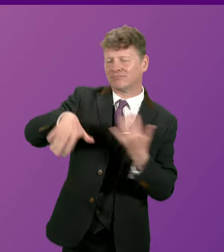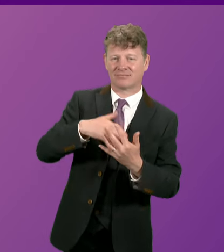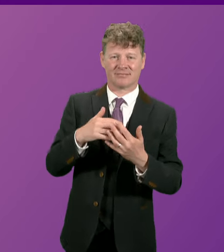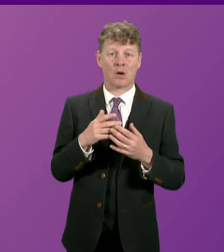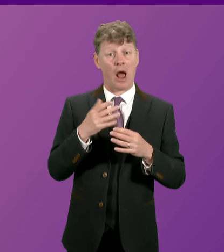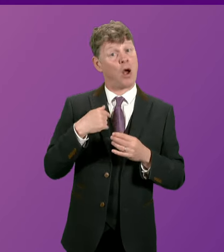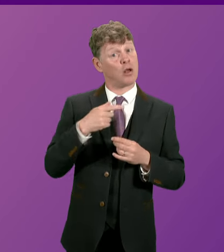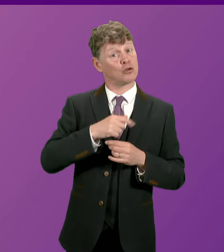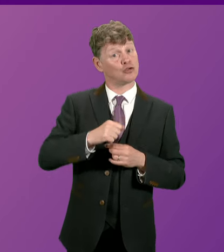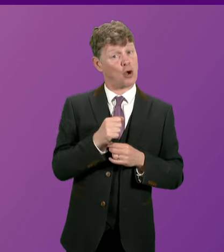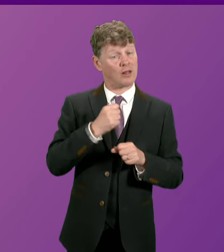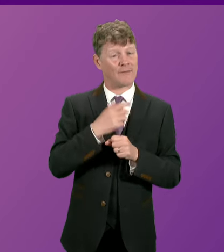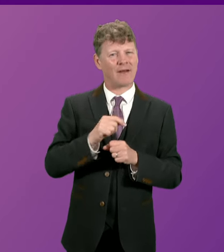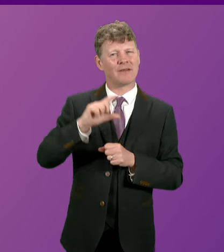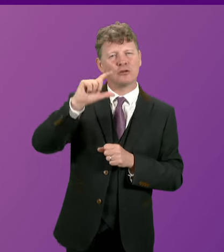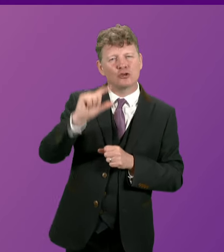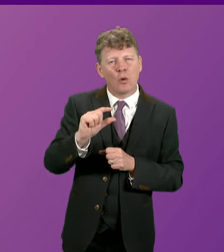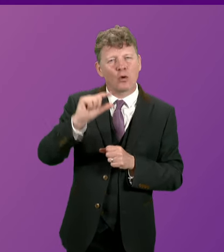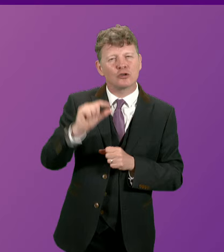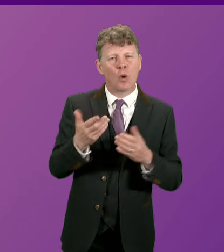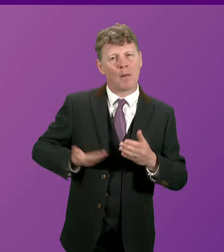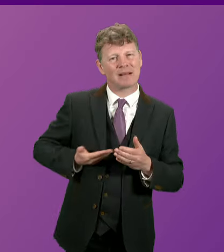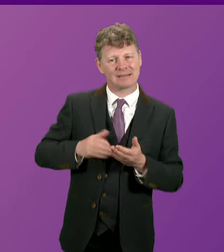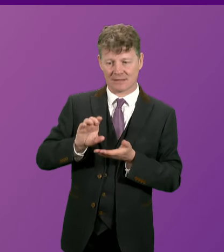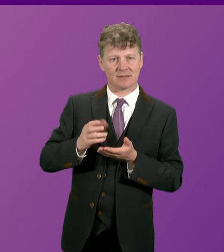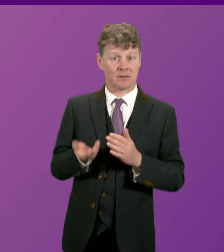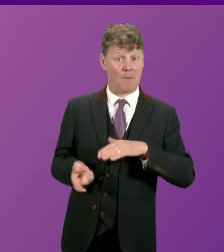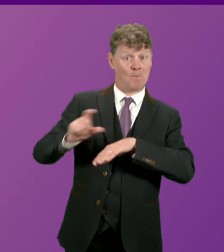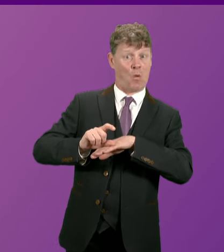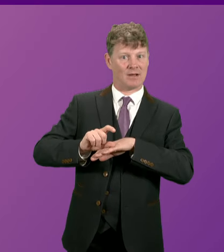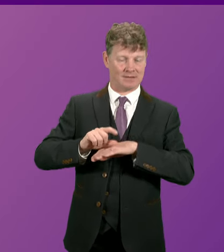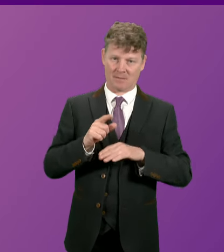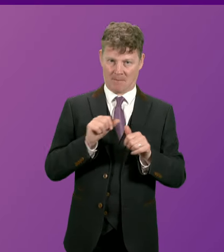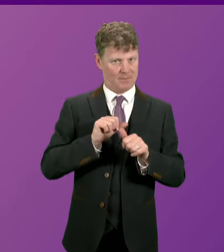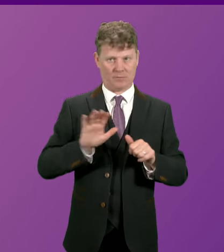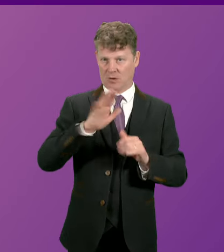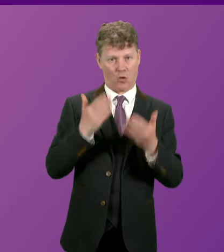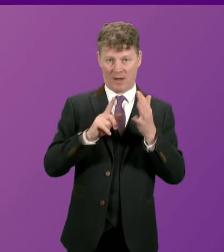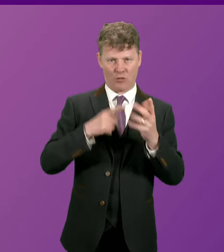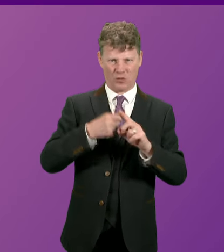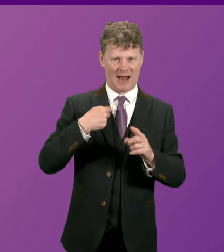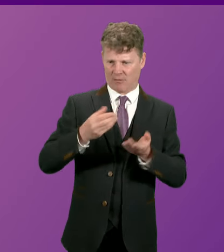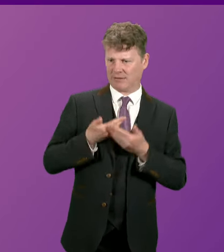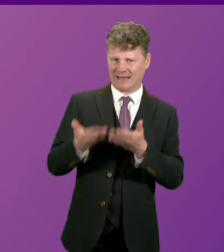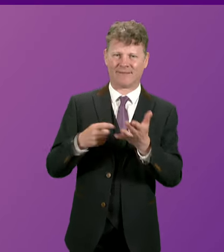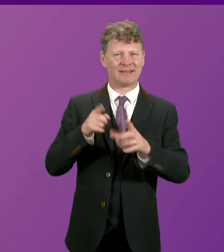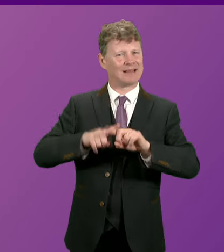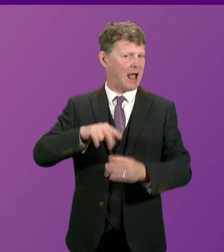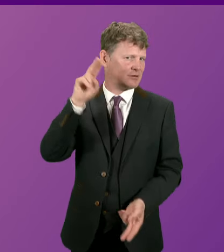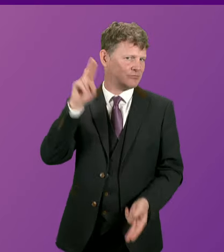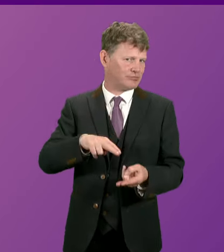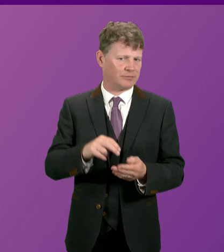business bonus scheme the most generous of its kind in the UK which offers up to 100% relief from non-domestic rates Andrew Fraser